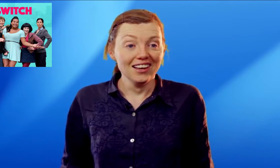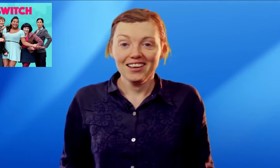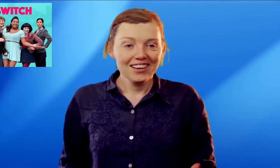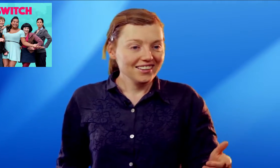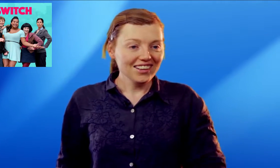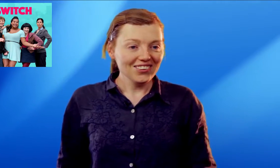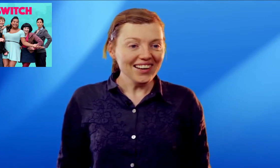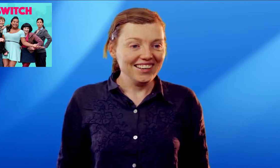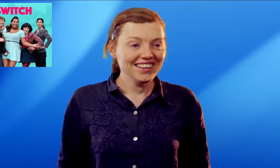You got it right.